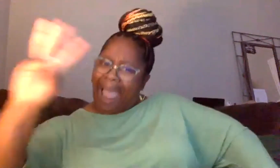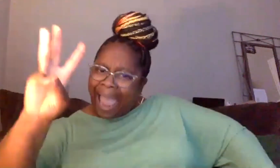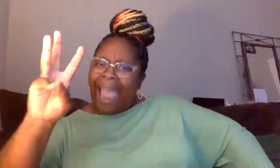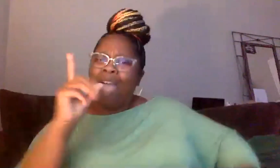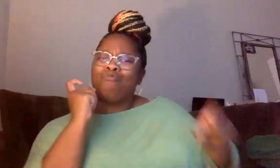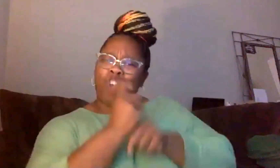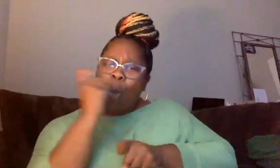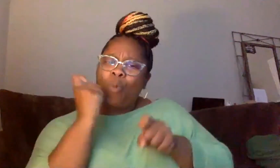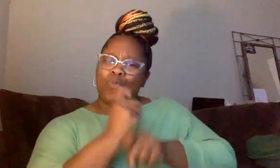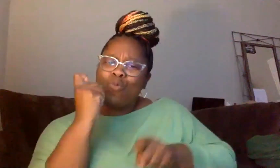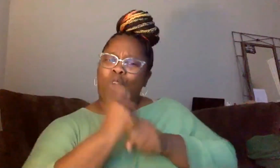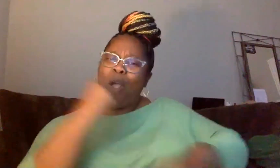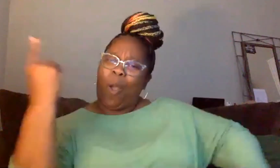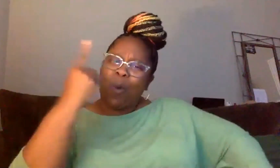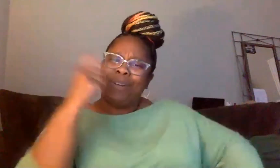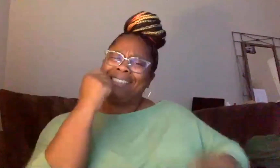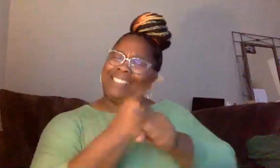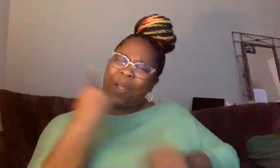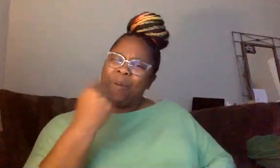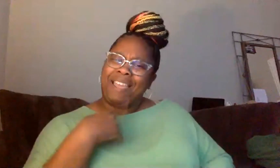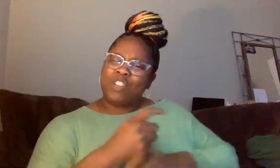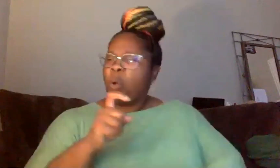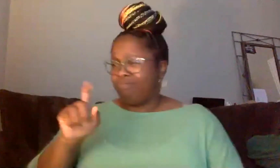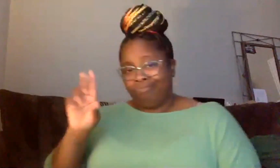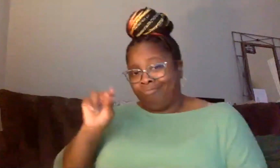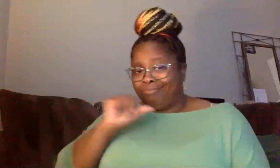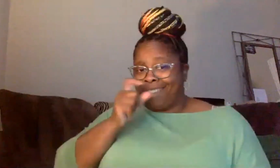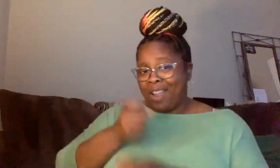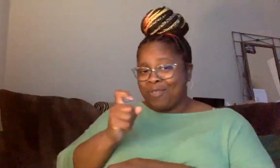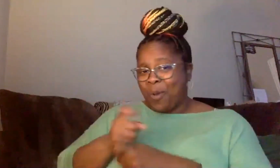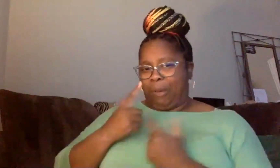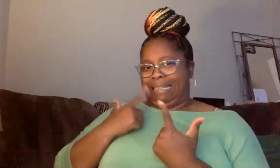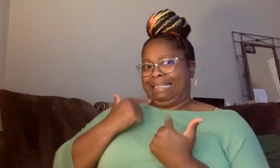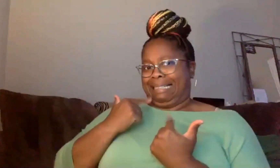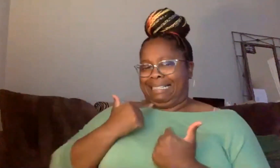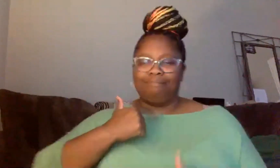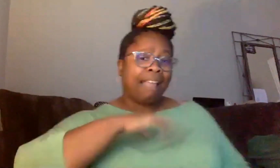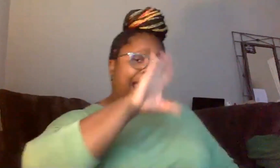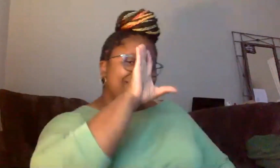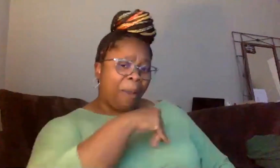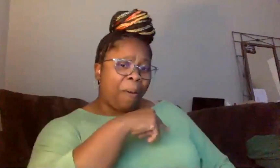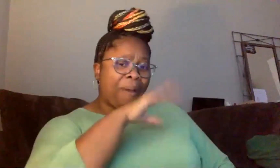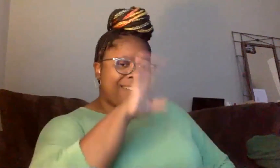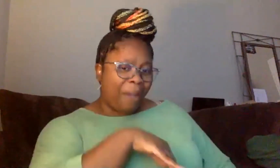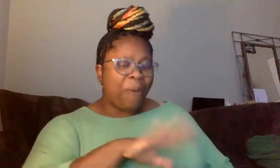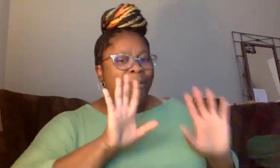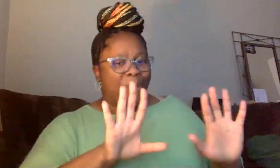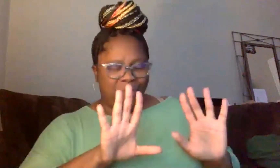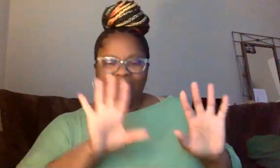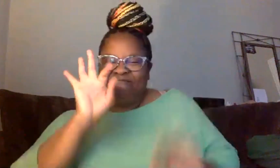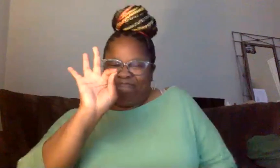jokes, sister. Always got the jokes. That wasn't a joke, Andre. I know. know. This is what I want to leave you all with.